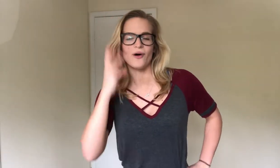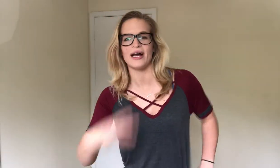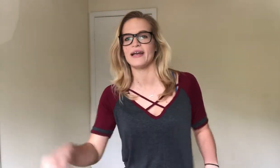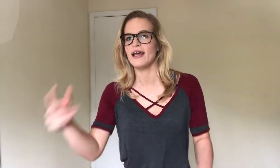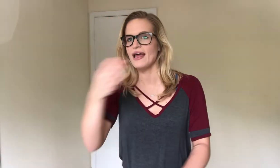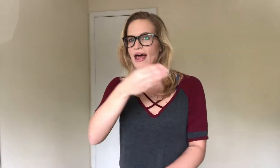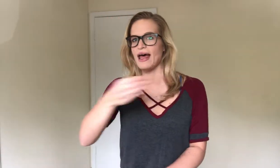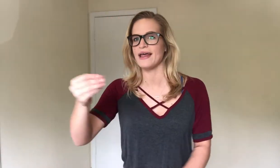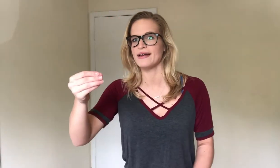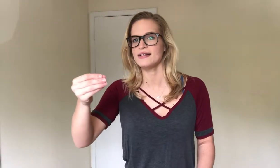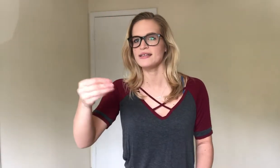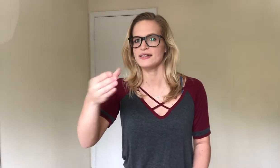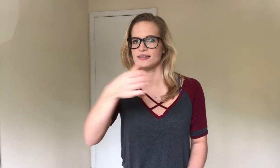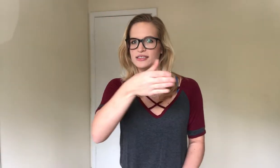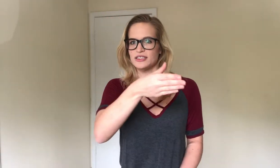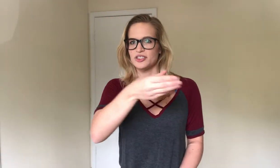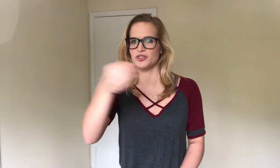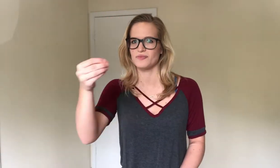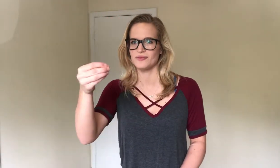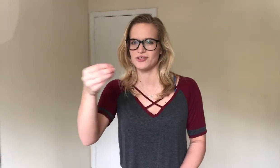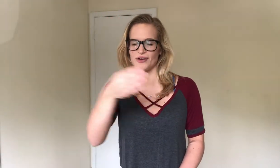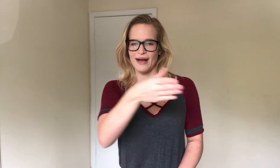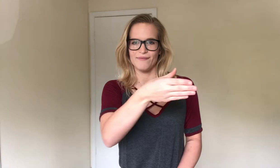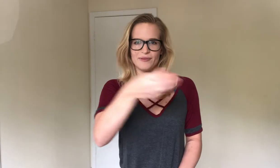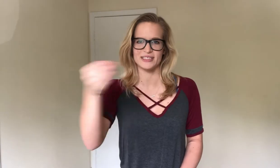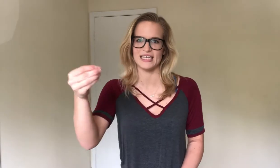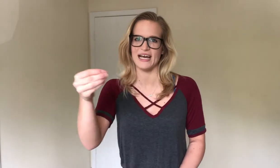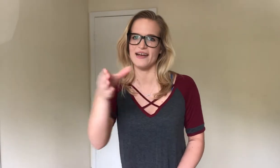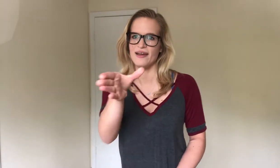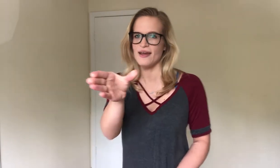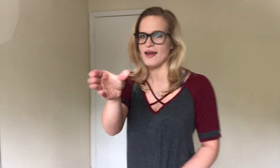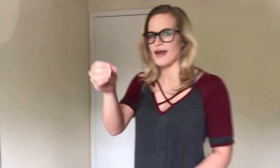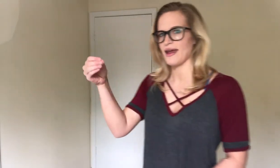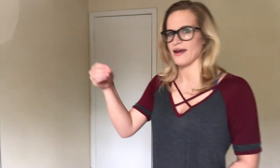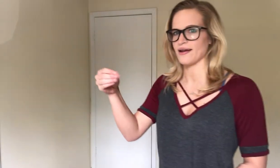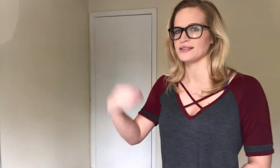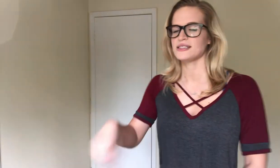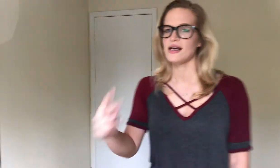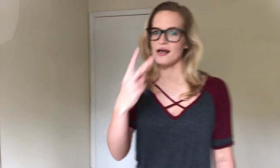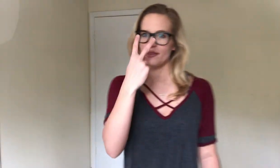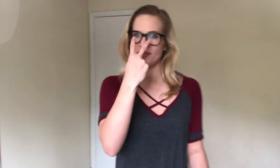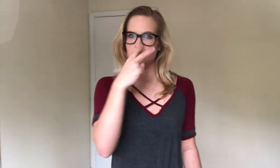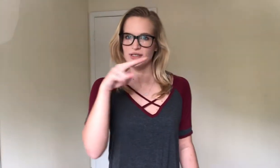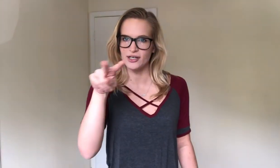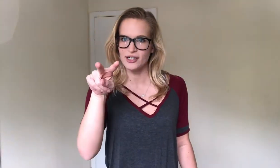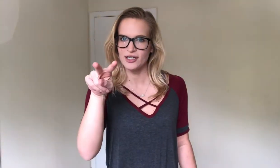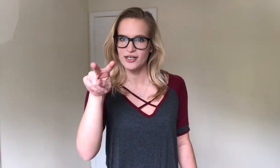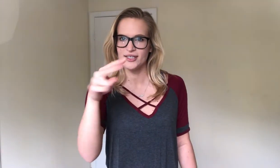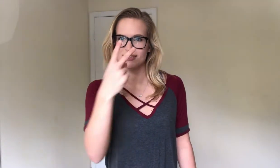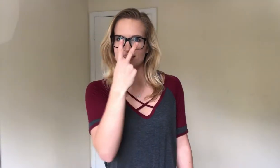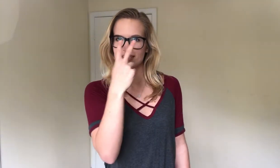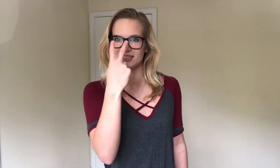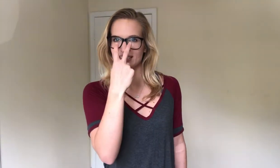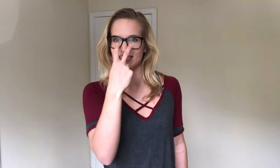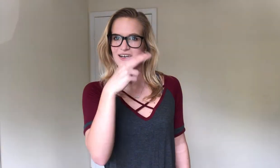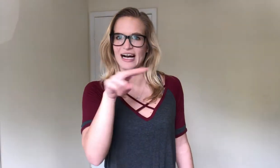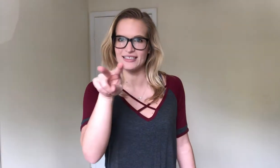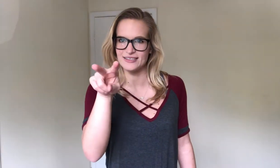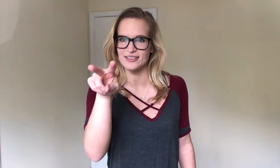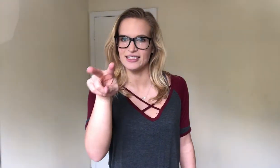wine end, just grab from the side. And the look, so this is like your eyes looking.